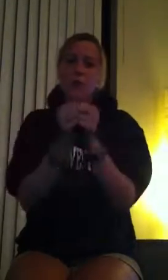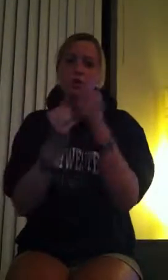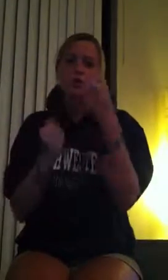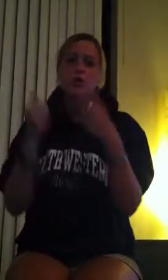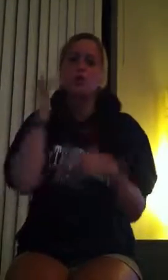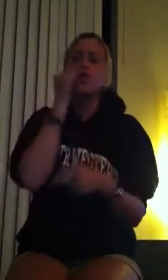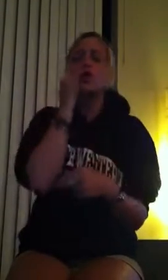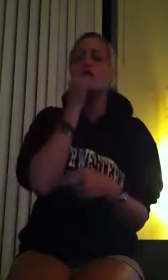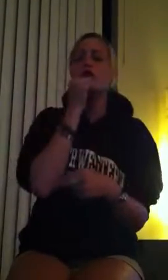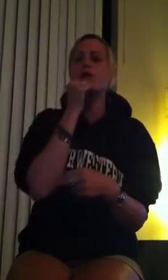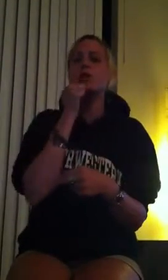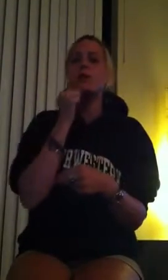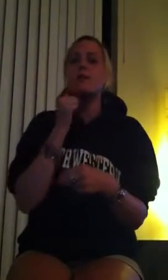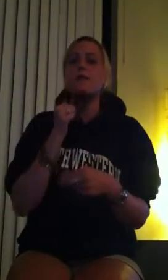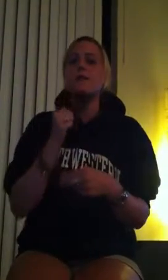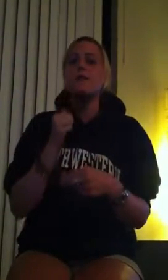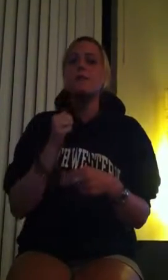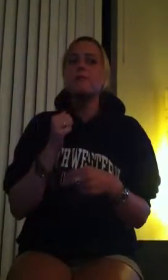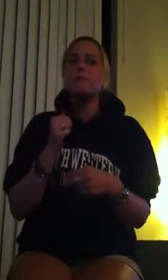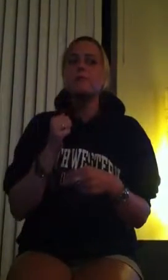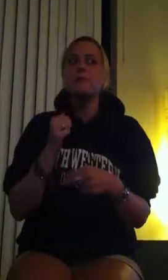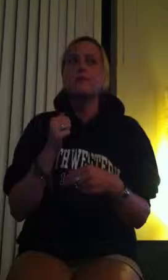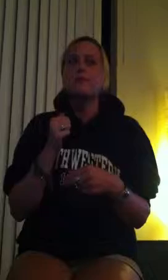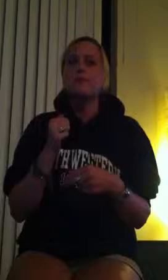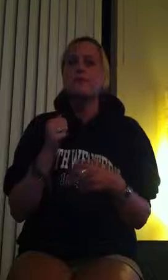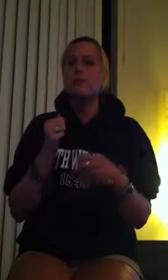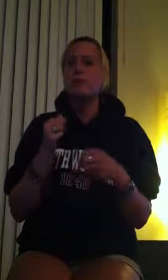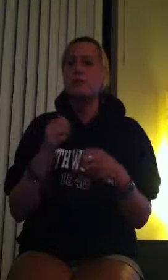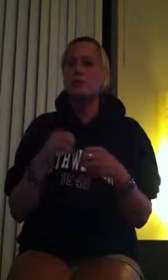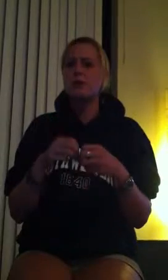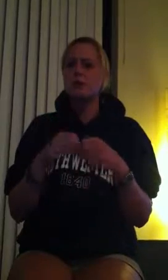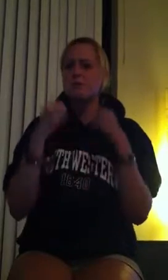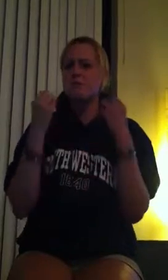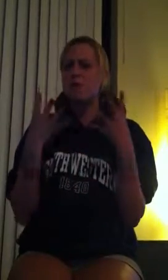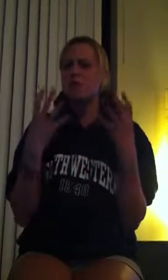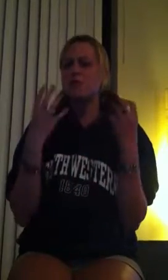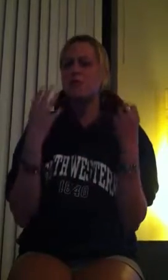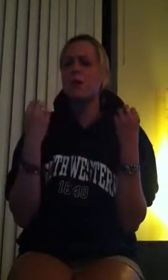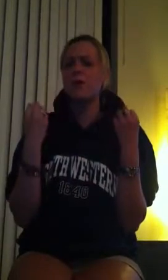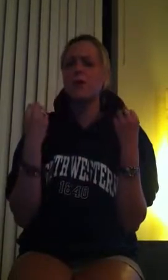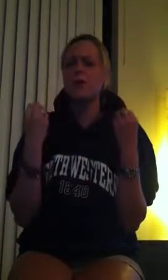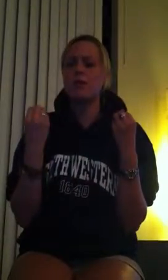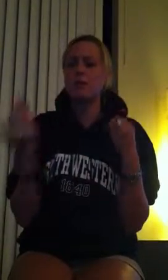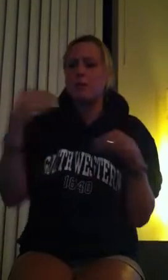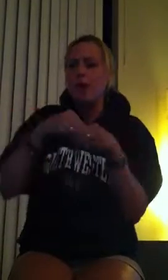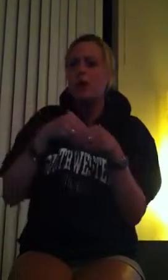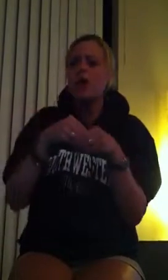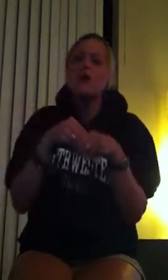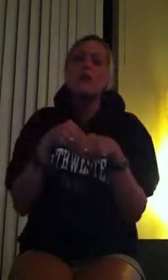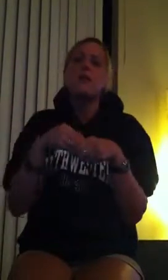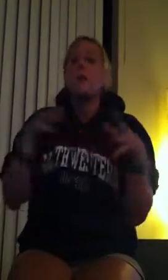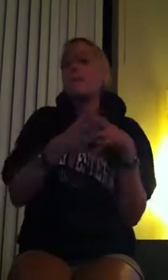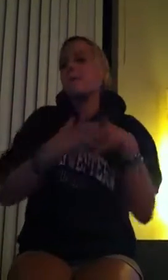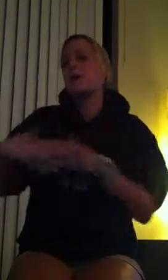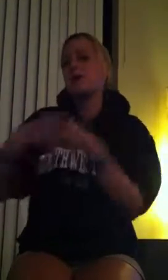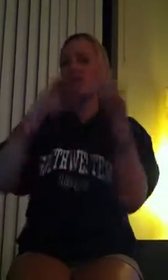she strictly a part of the Syrian community. As I finished